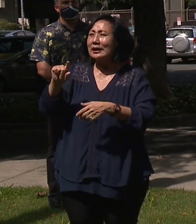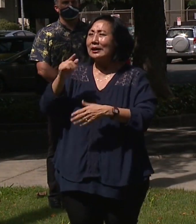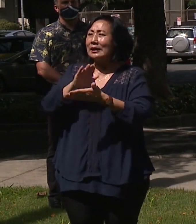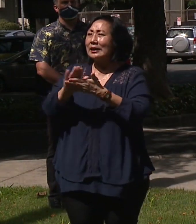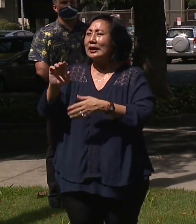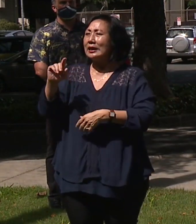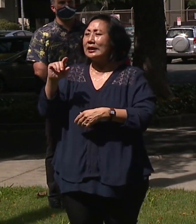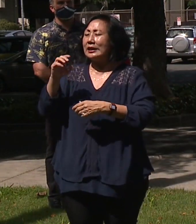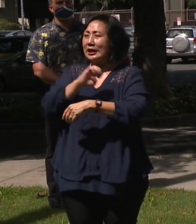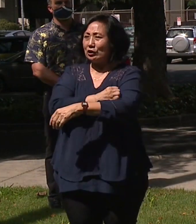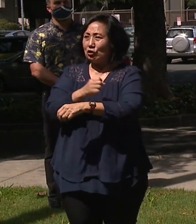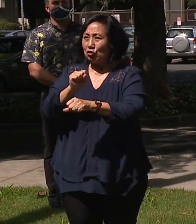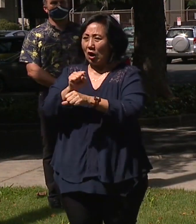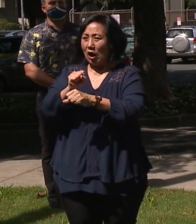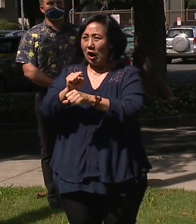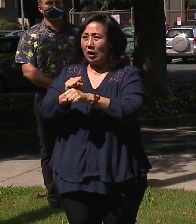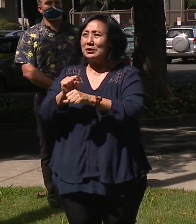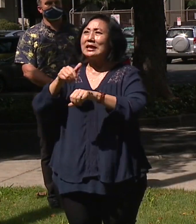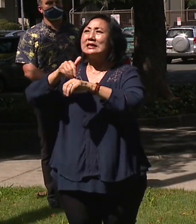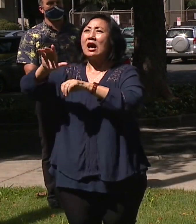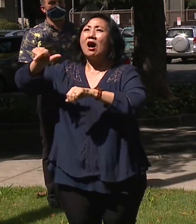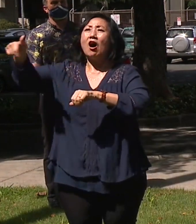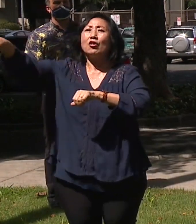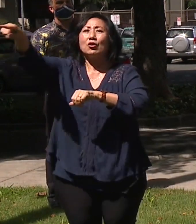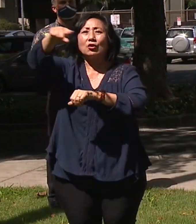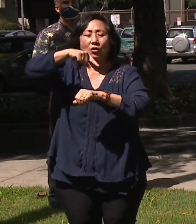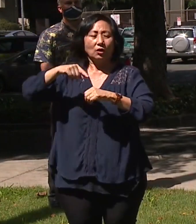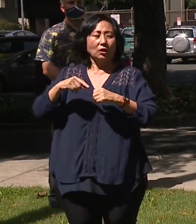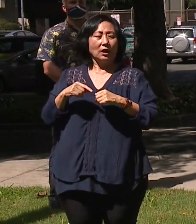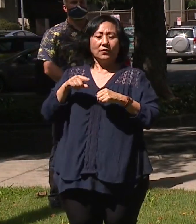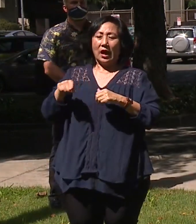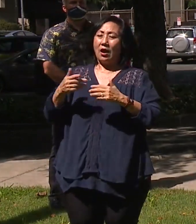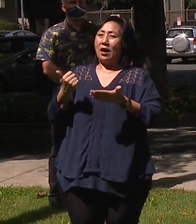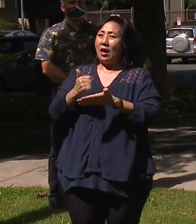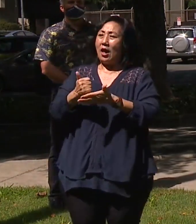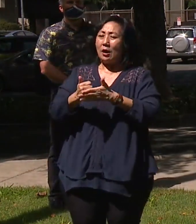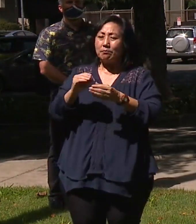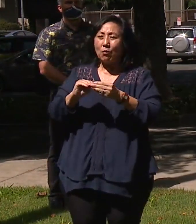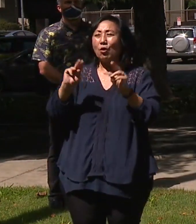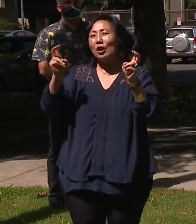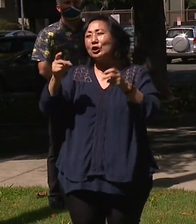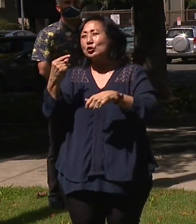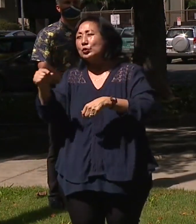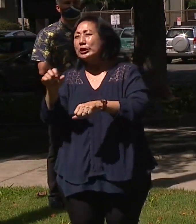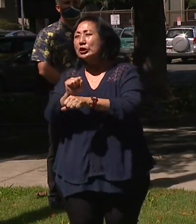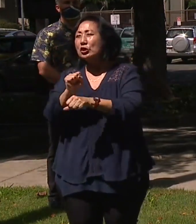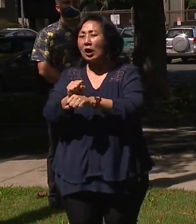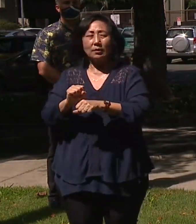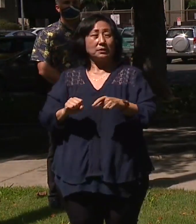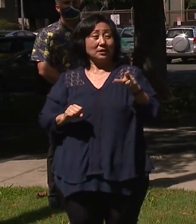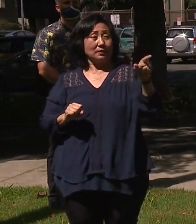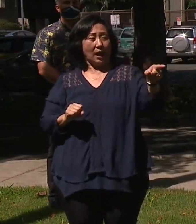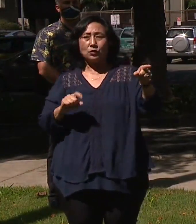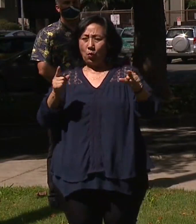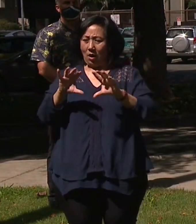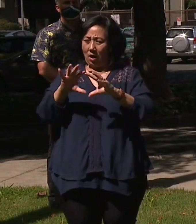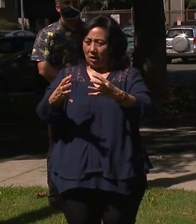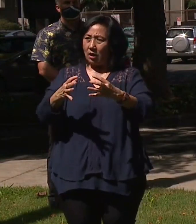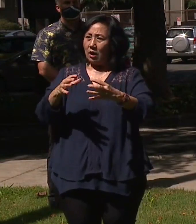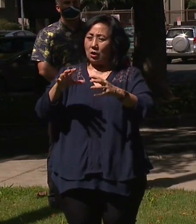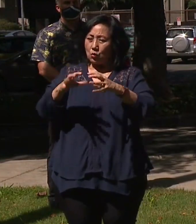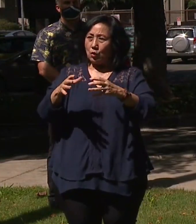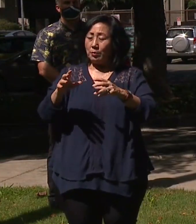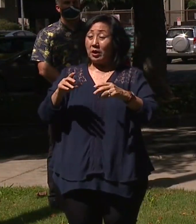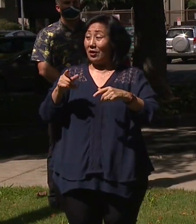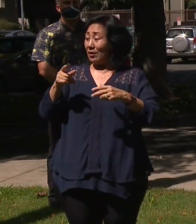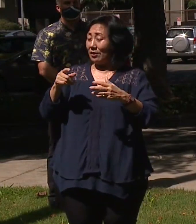outsourced and increasing our energy efficiency efforts that will create more green jobs. It's one of those sectors, I believe, when we